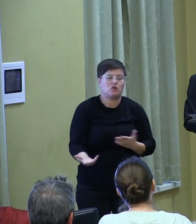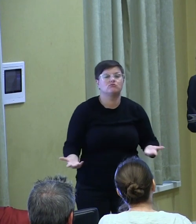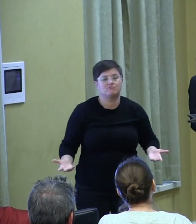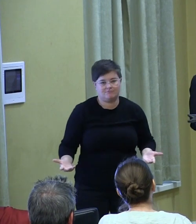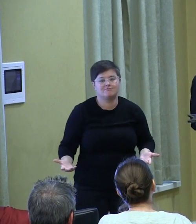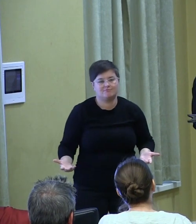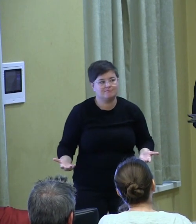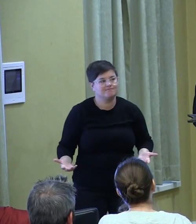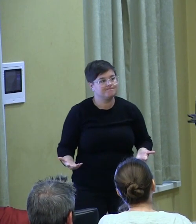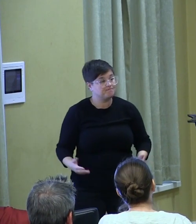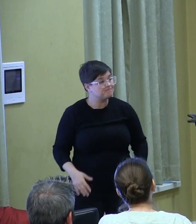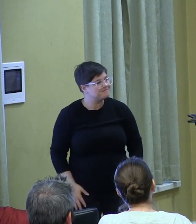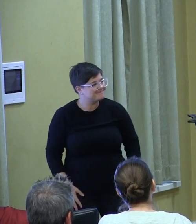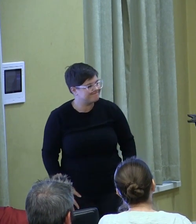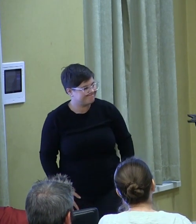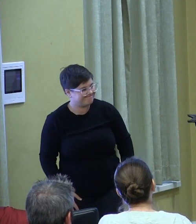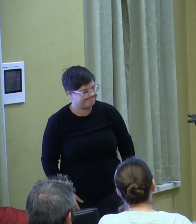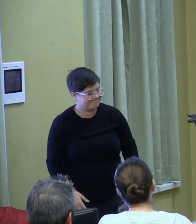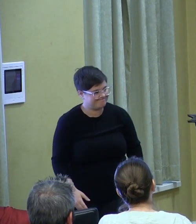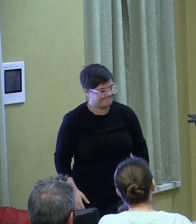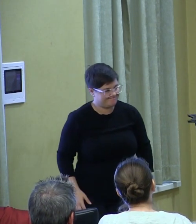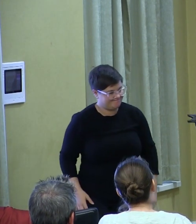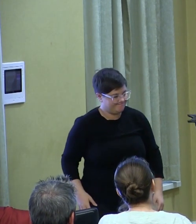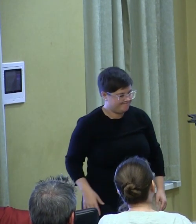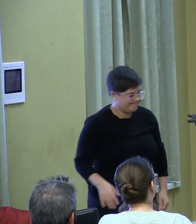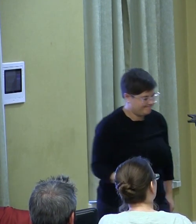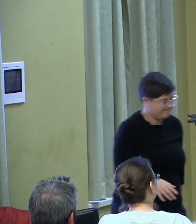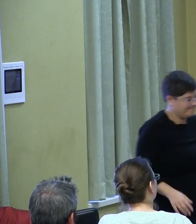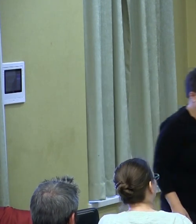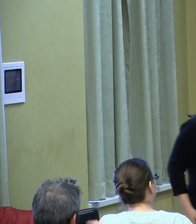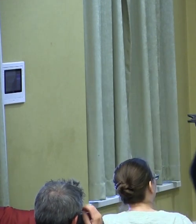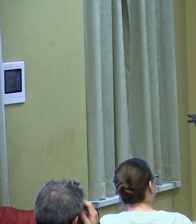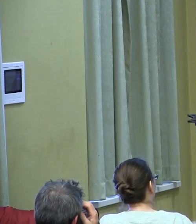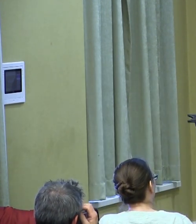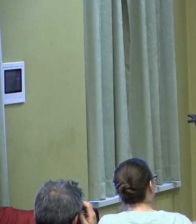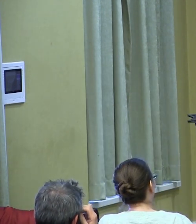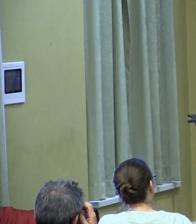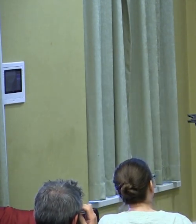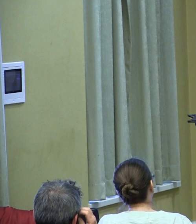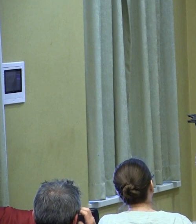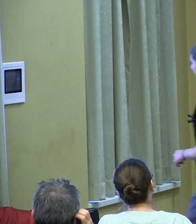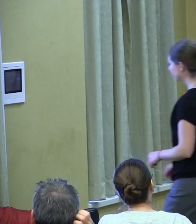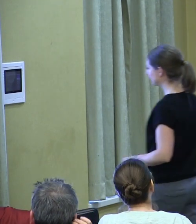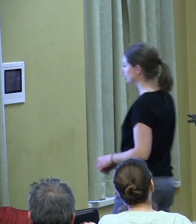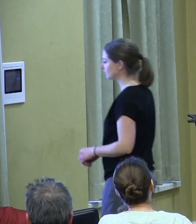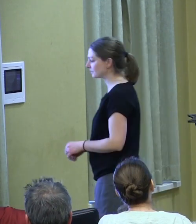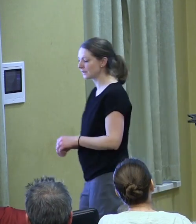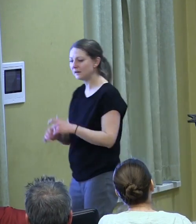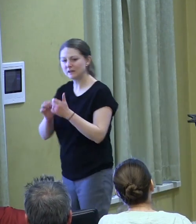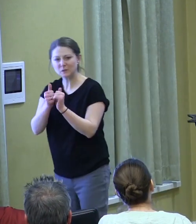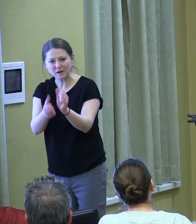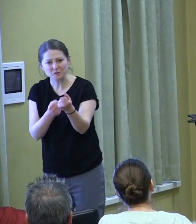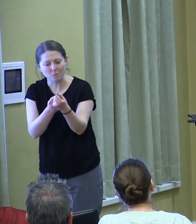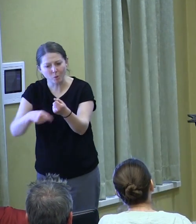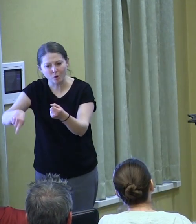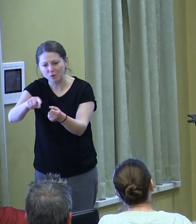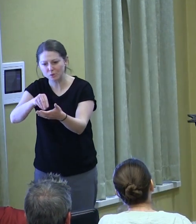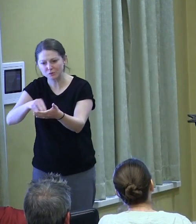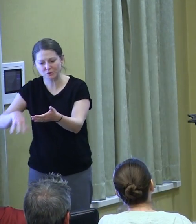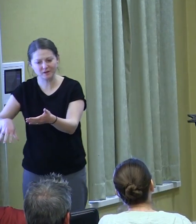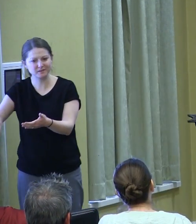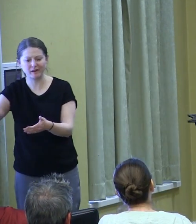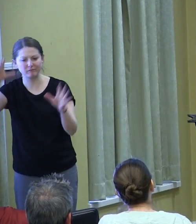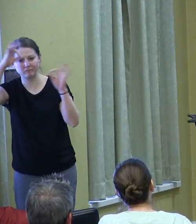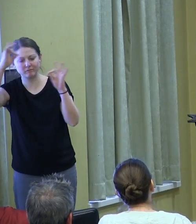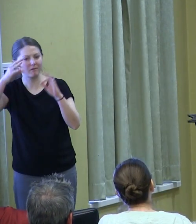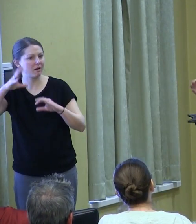To support those students and their capacities to envision a different reality, one which they've never experienced,